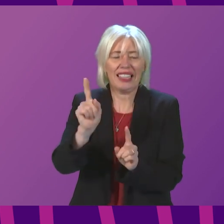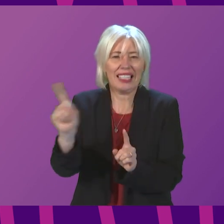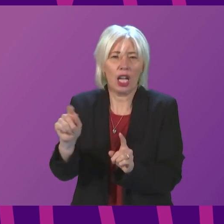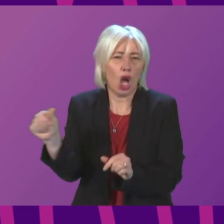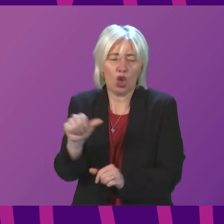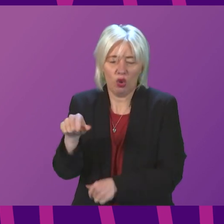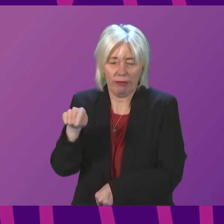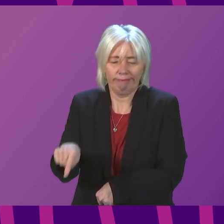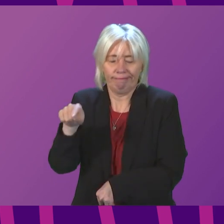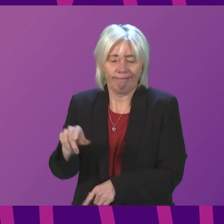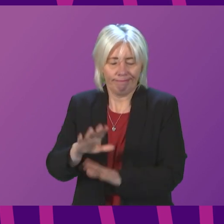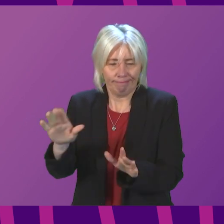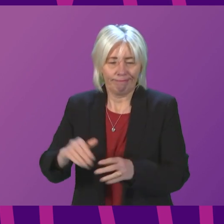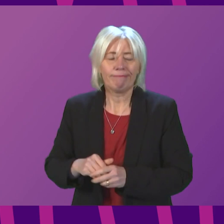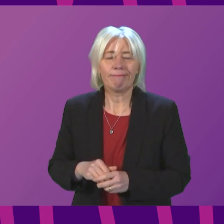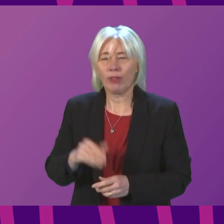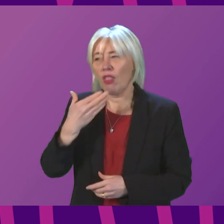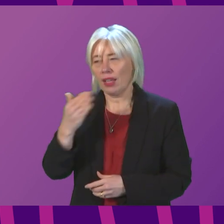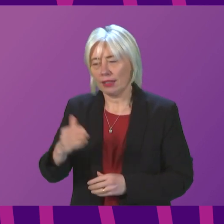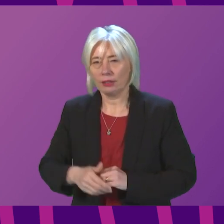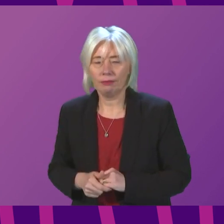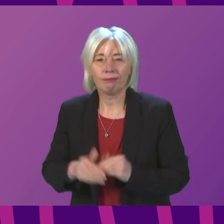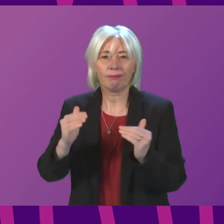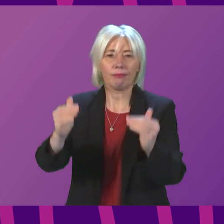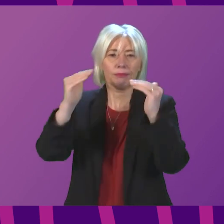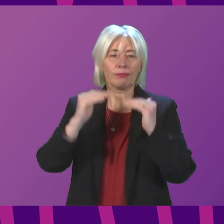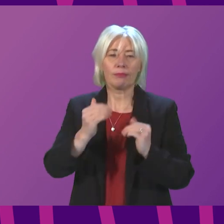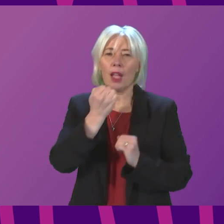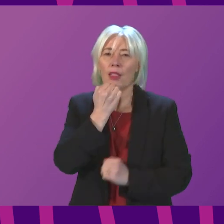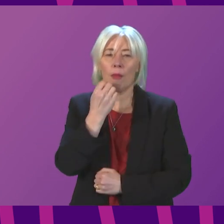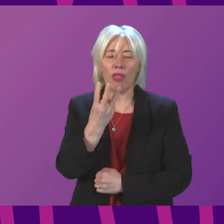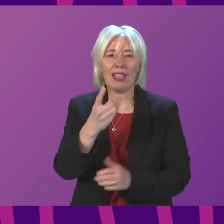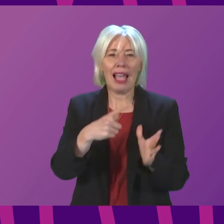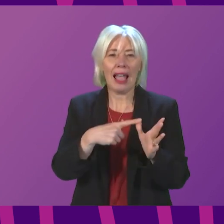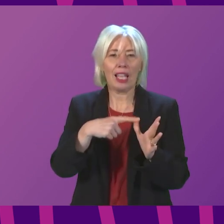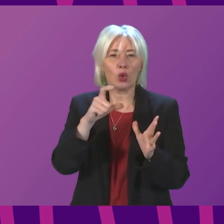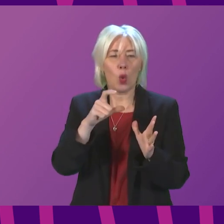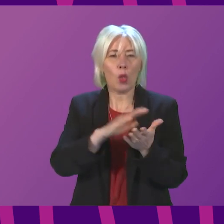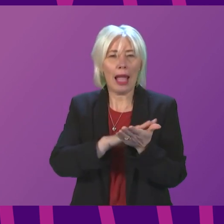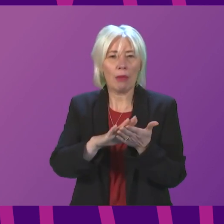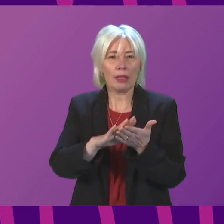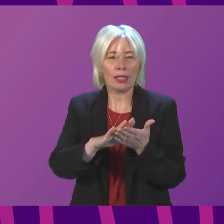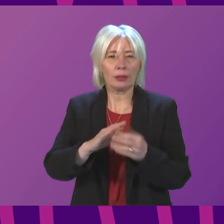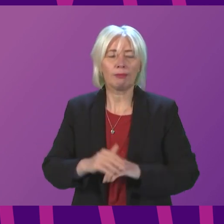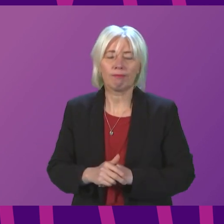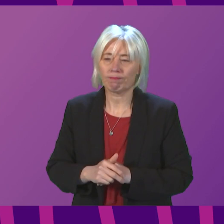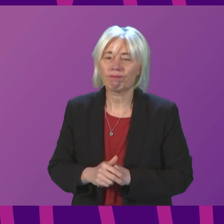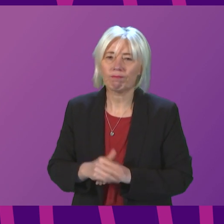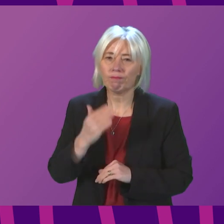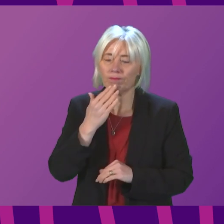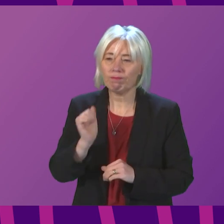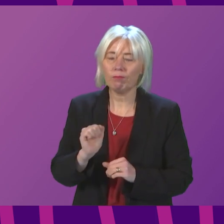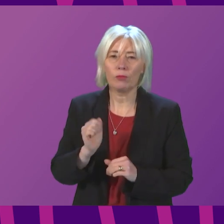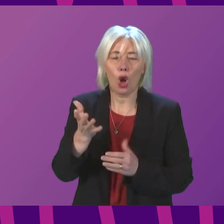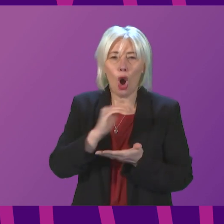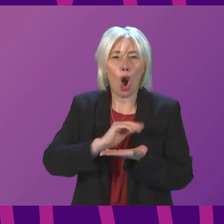Thank you very much. I move on to question three, and I call Alex Cole-Hamilton. Thank you very much, Presiding Officer. On